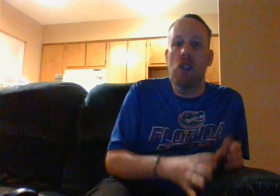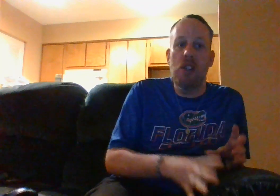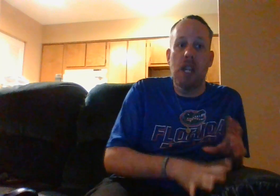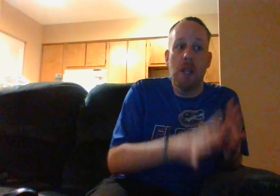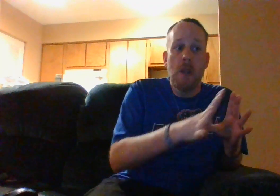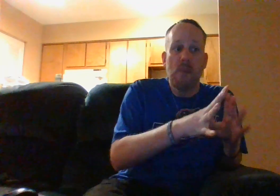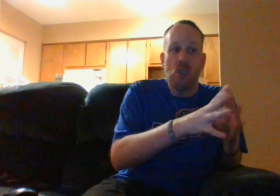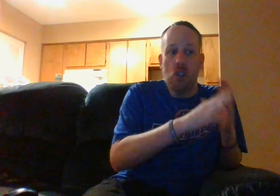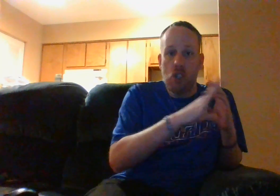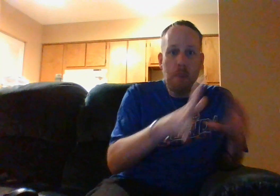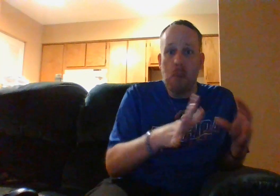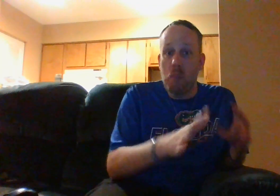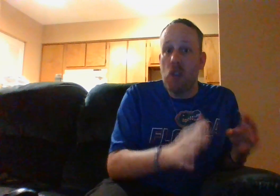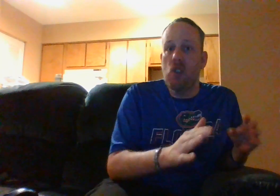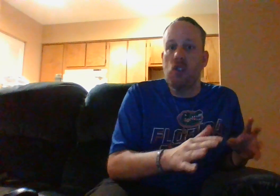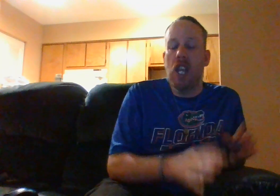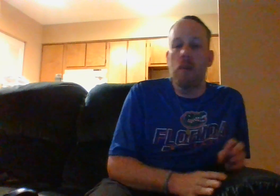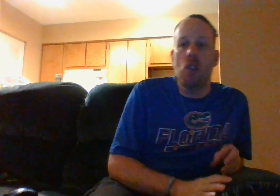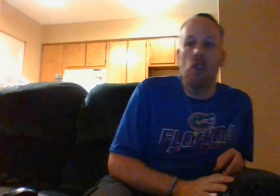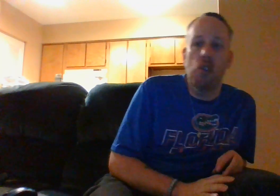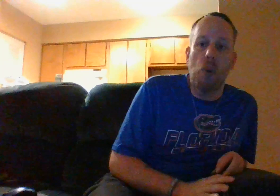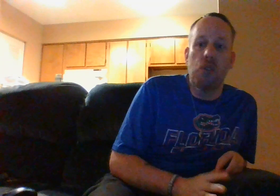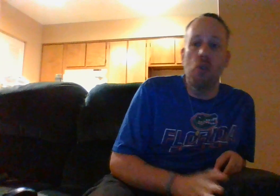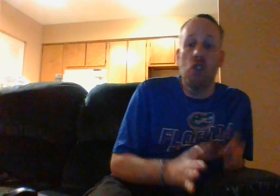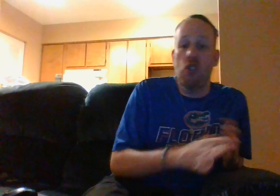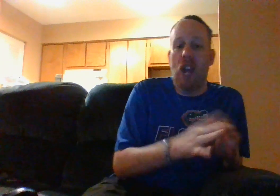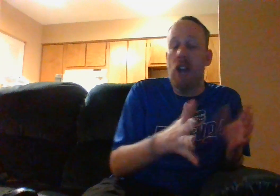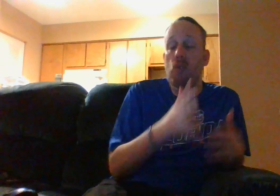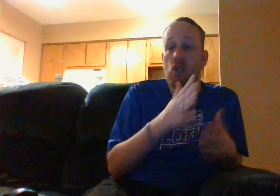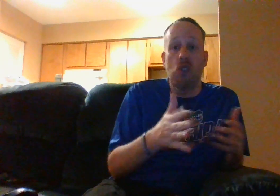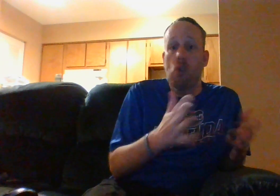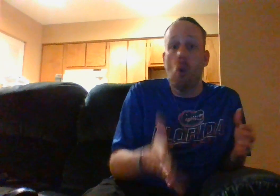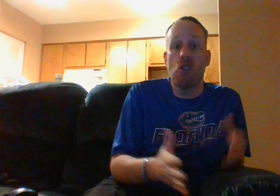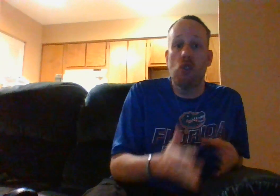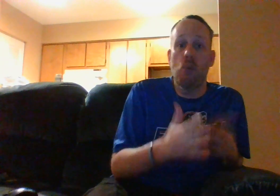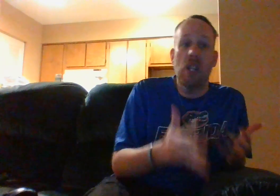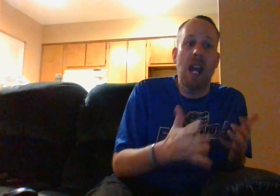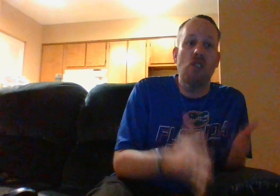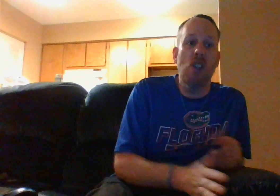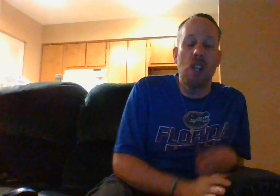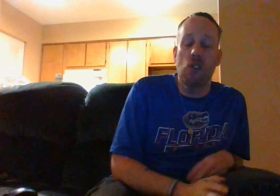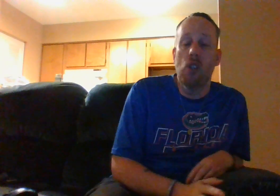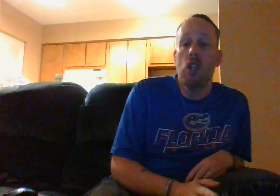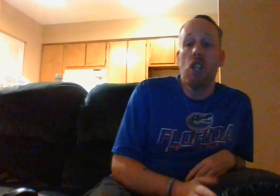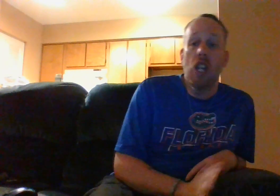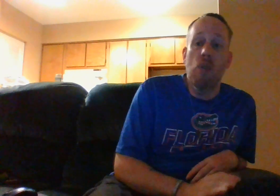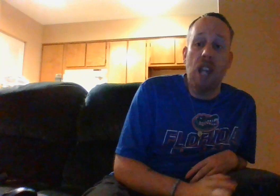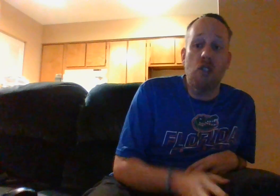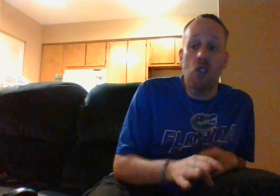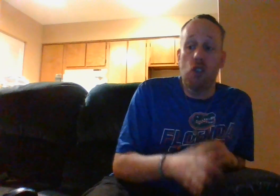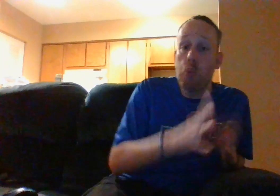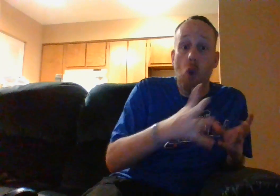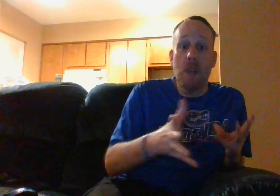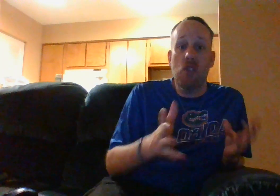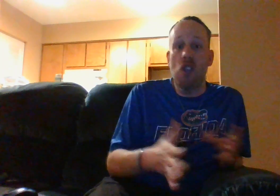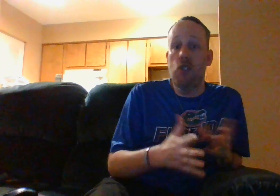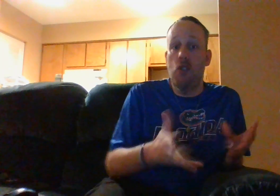spotlight that you know the people based on this anime also as well too it's just absolutely just gorgeous it really actually is it really it's romance is